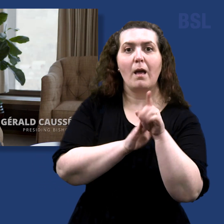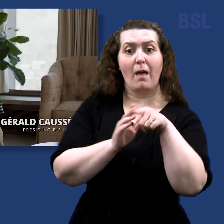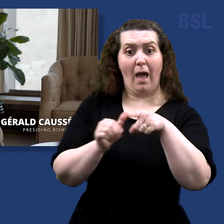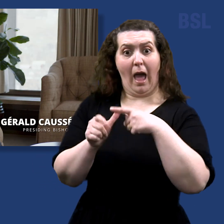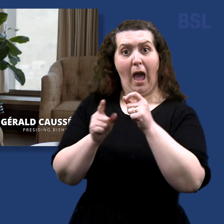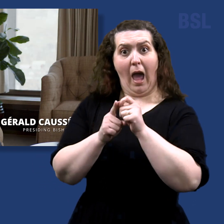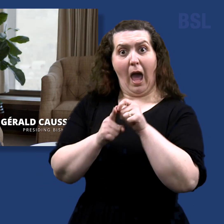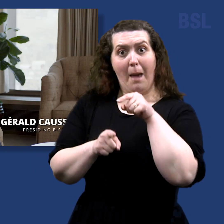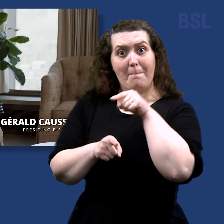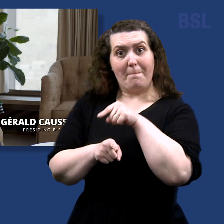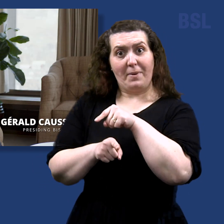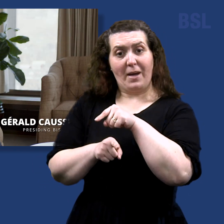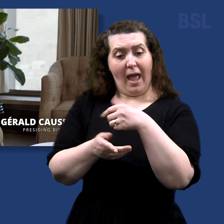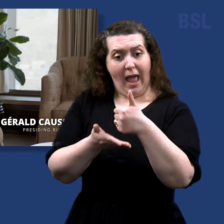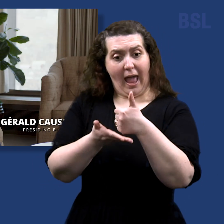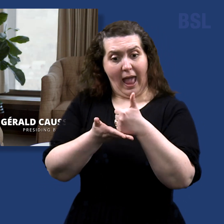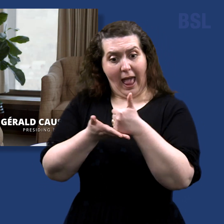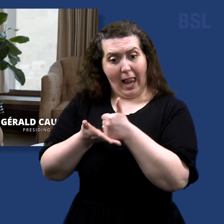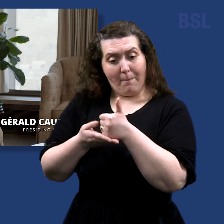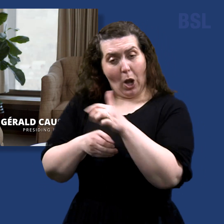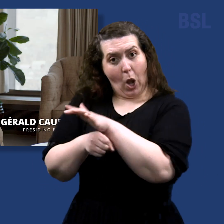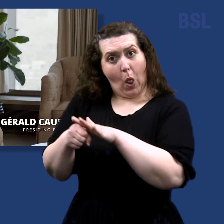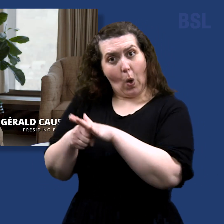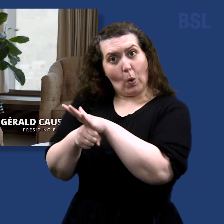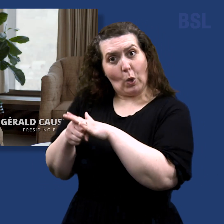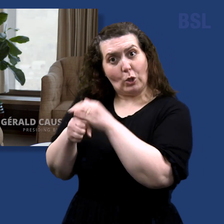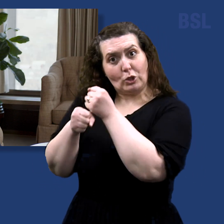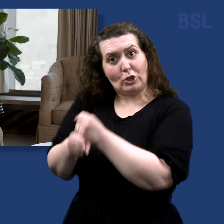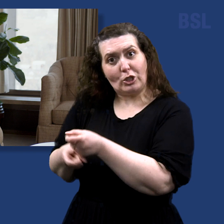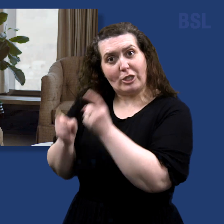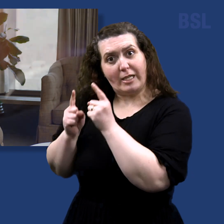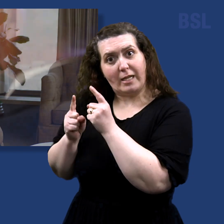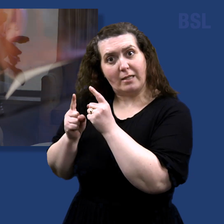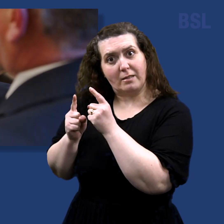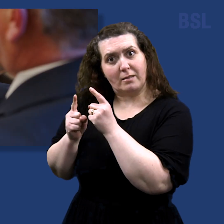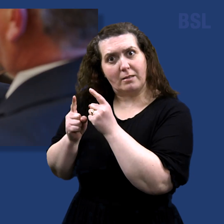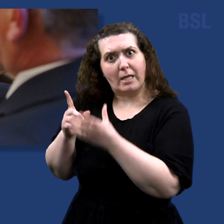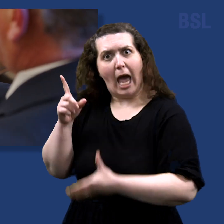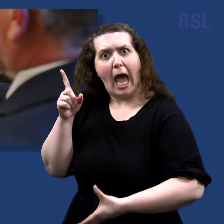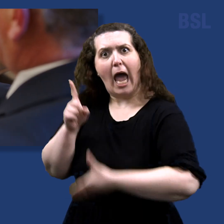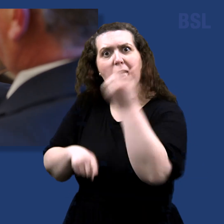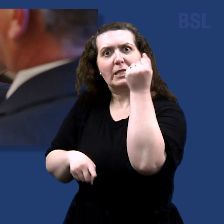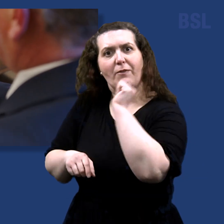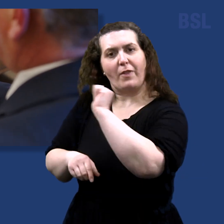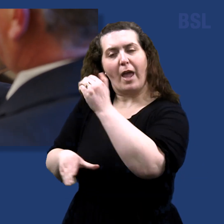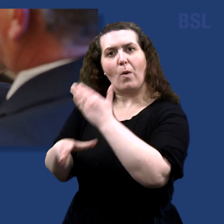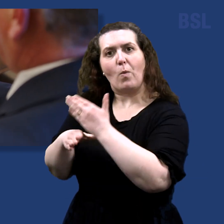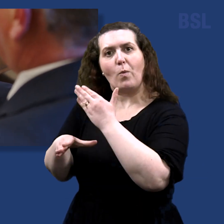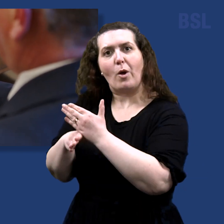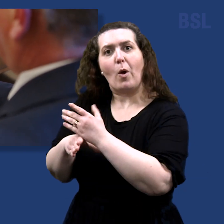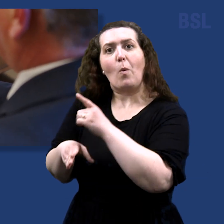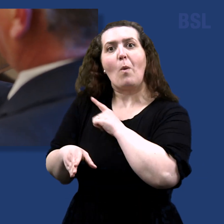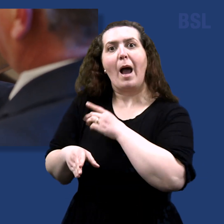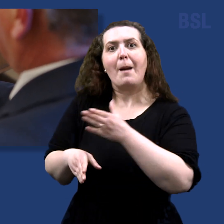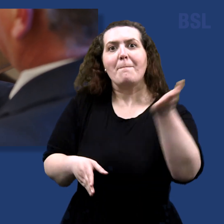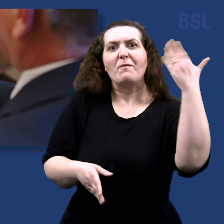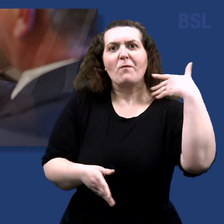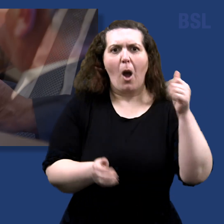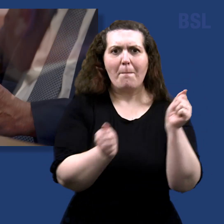help local leaders achieve a better efficiency in their work by decreasing the administrative burden, and